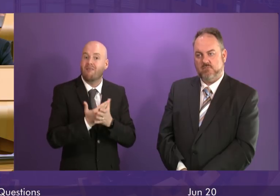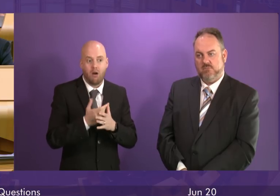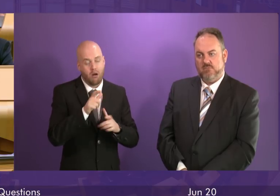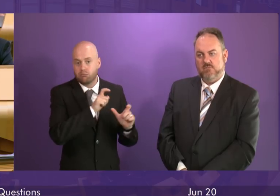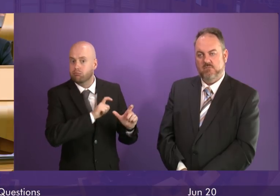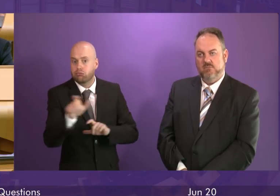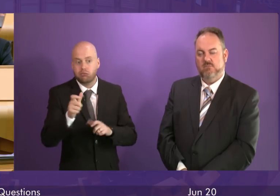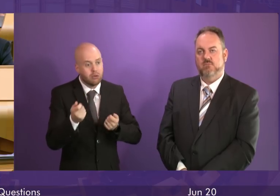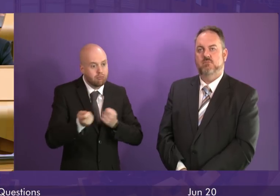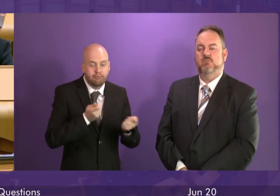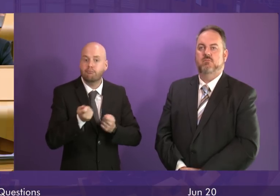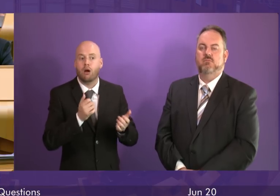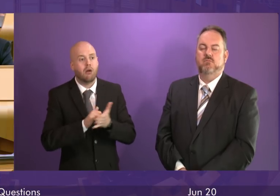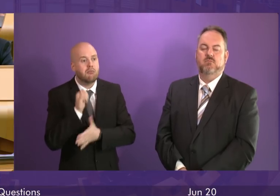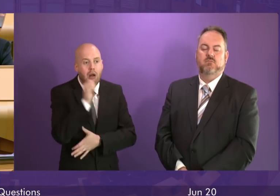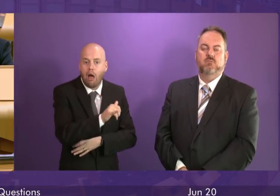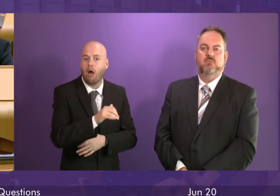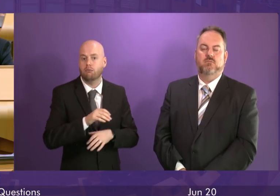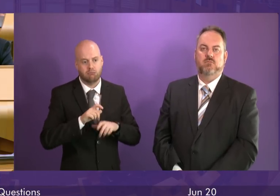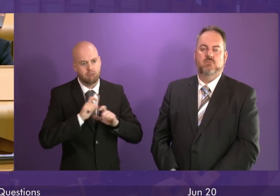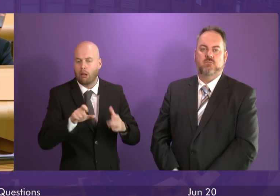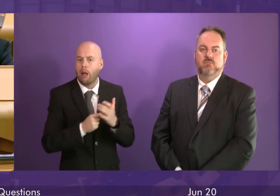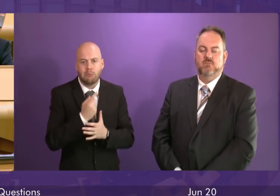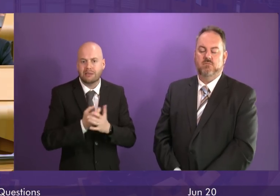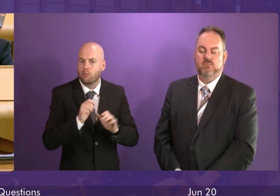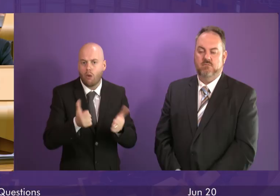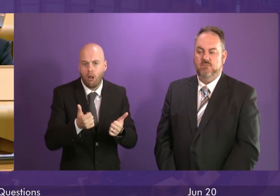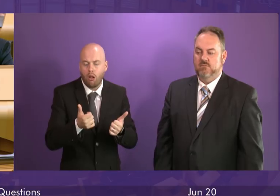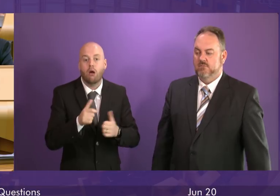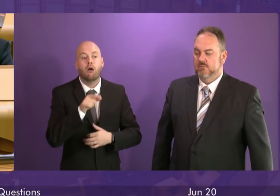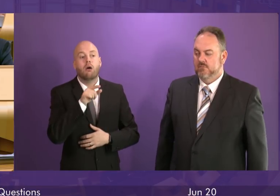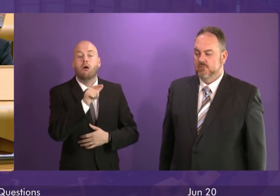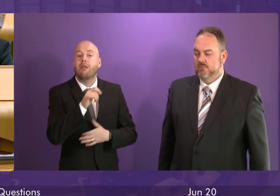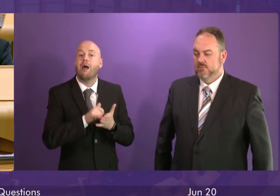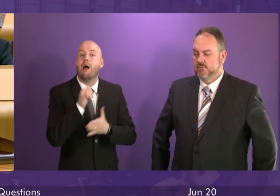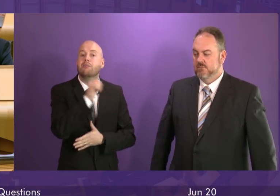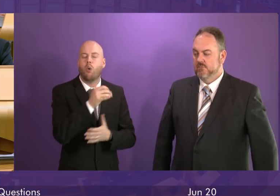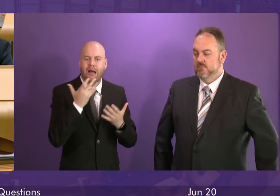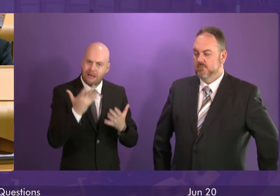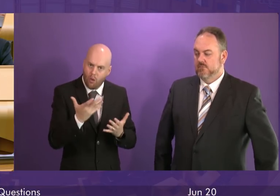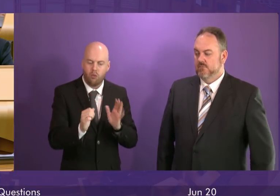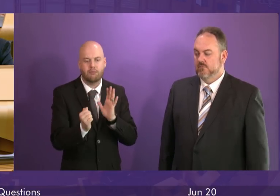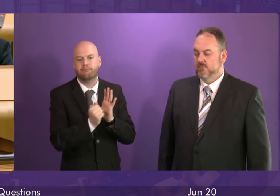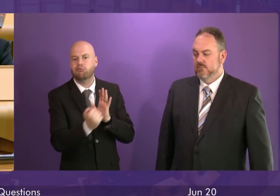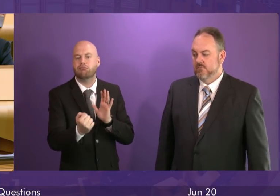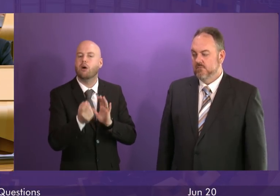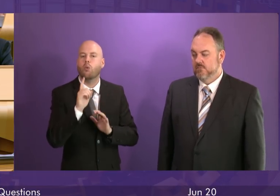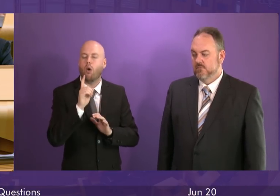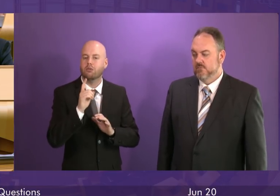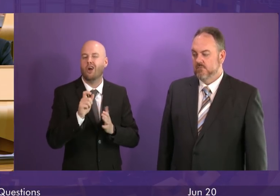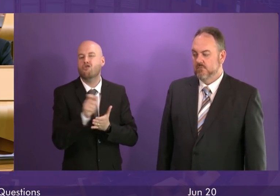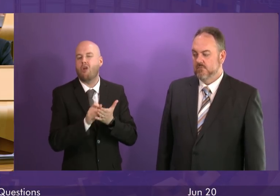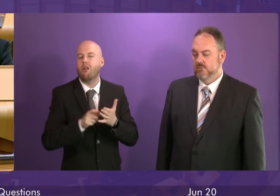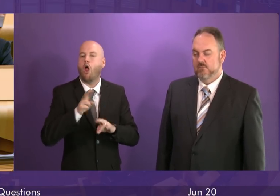and pursue opportunities for the future. In light of that progress the airport has now placed an advert in the official journal of the European Union inviting